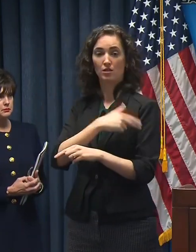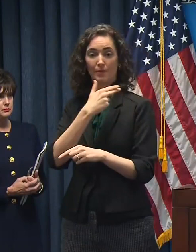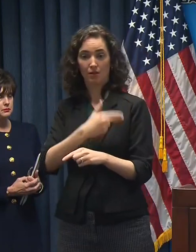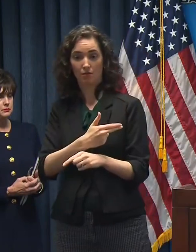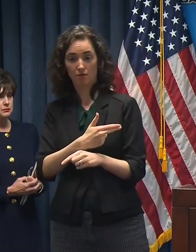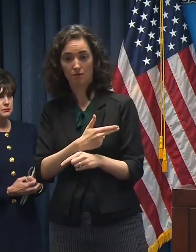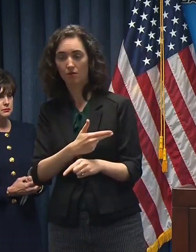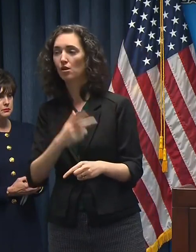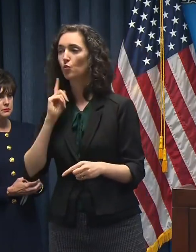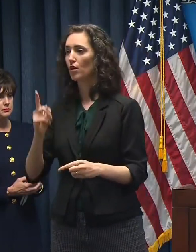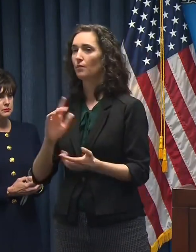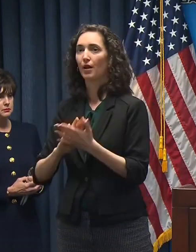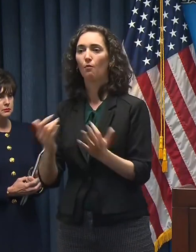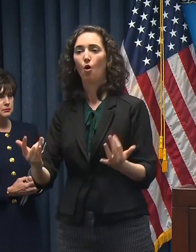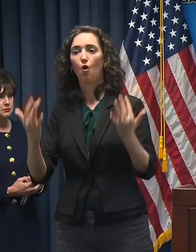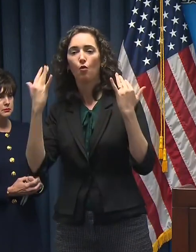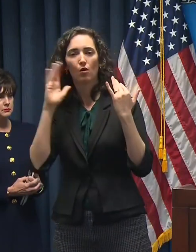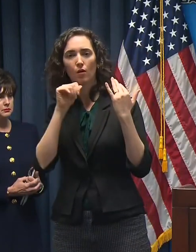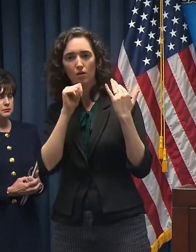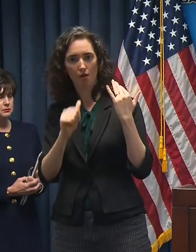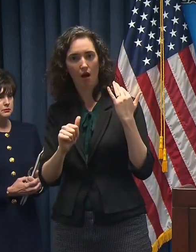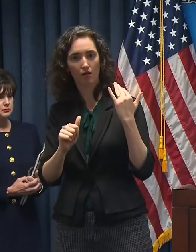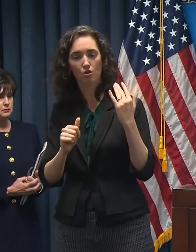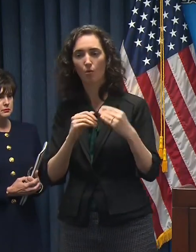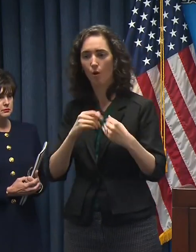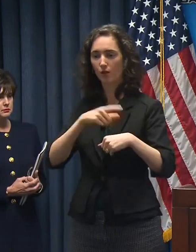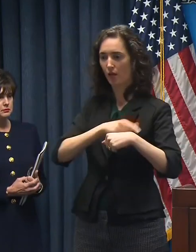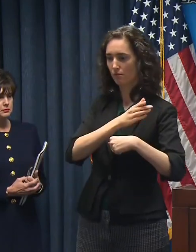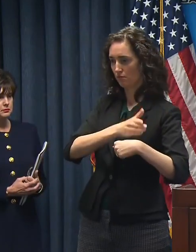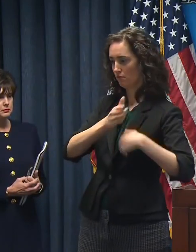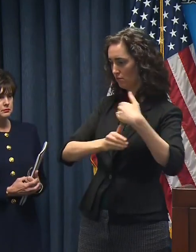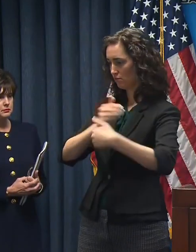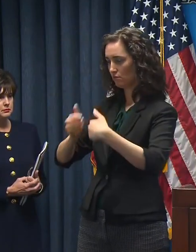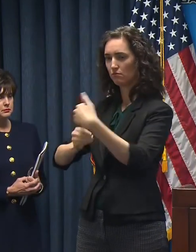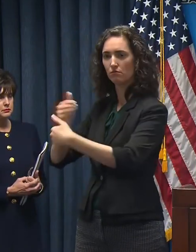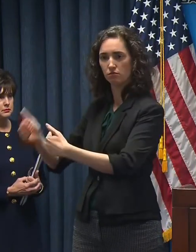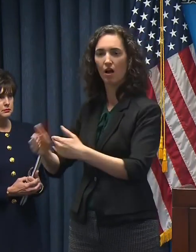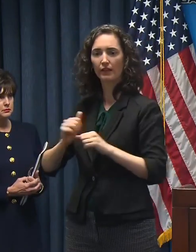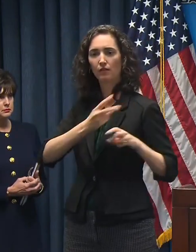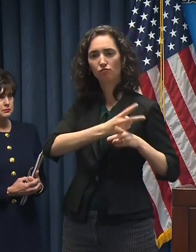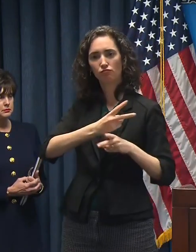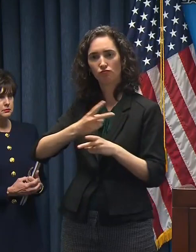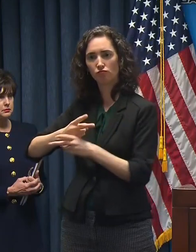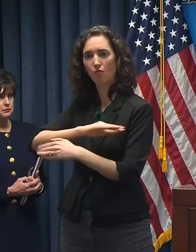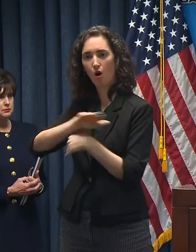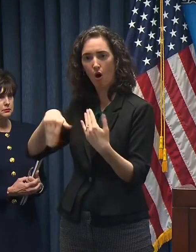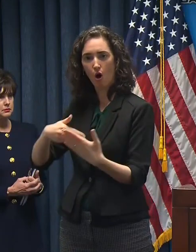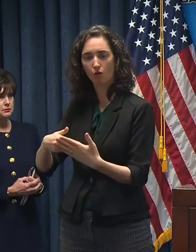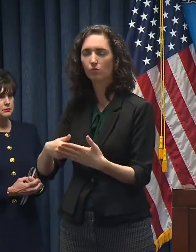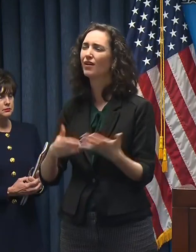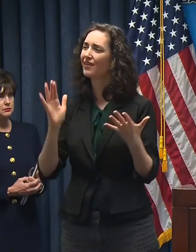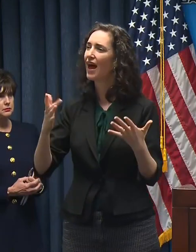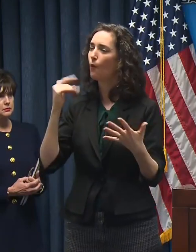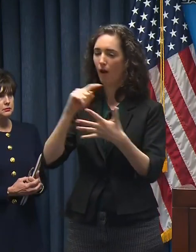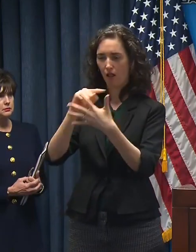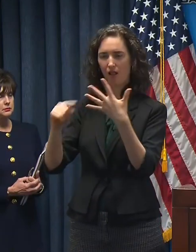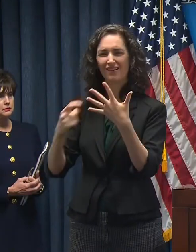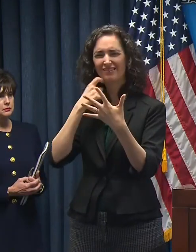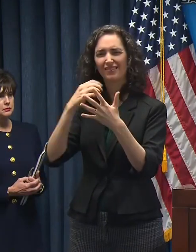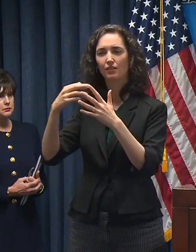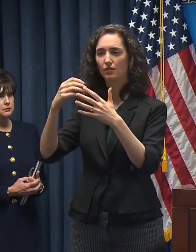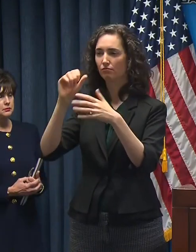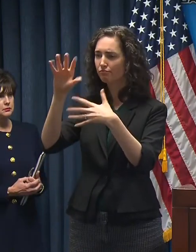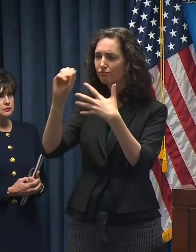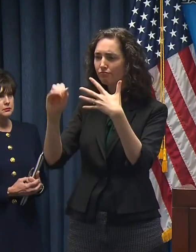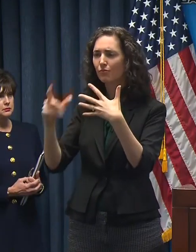very near term. So that's why we're doing those mitigation measures. And, look, we've been saying for